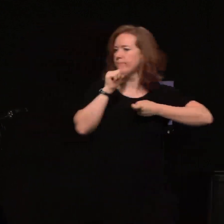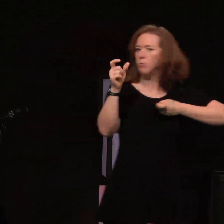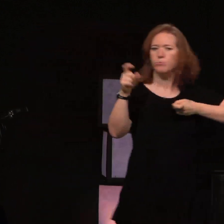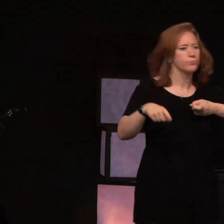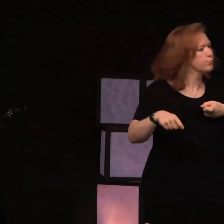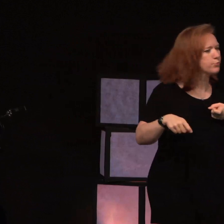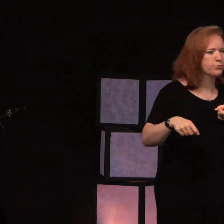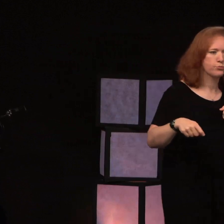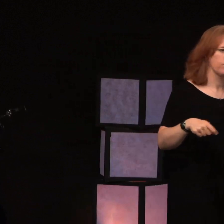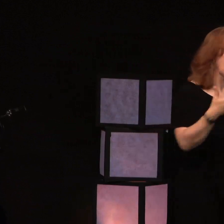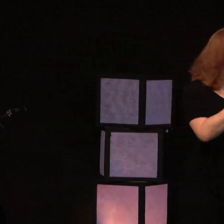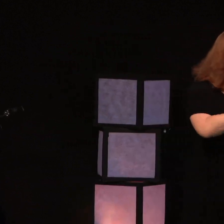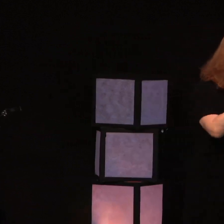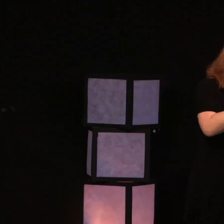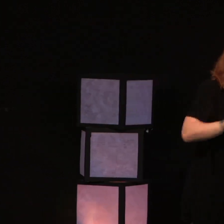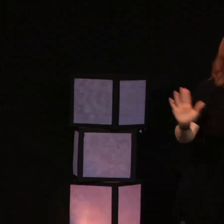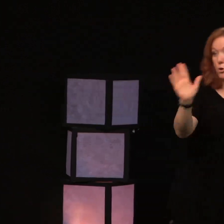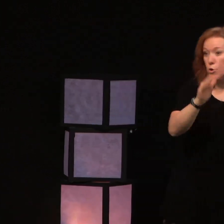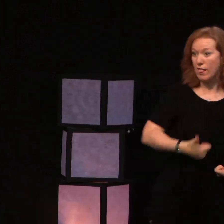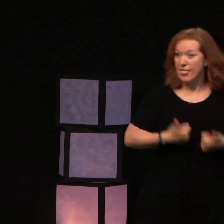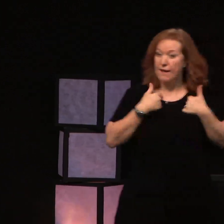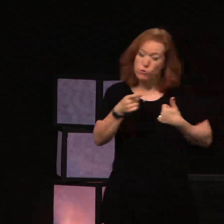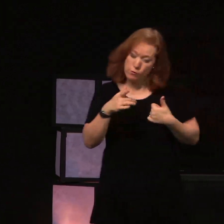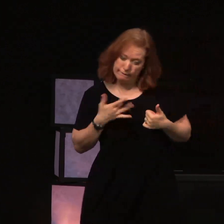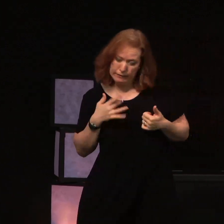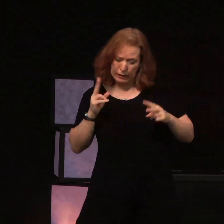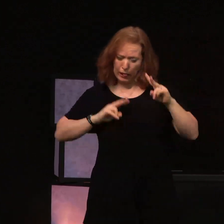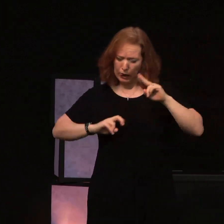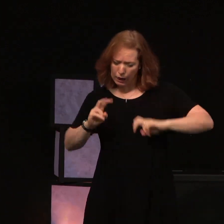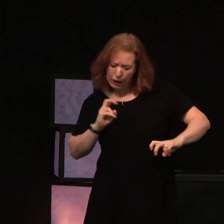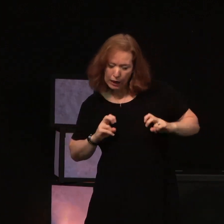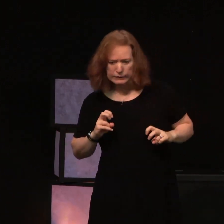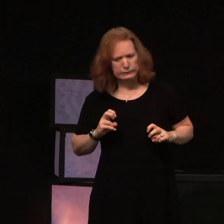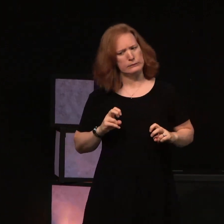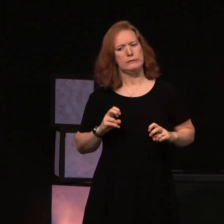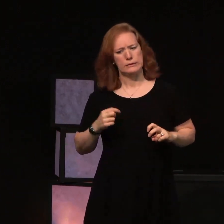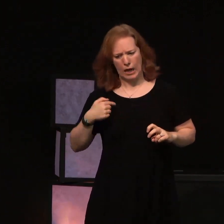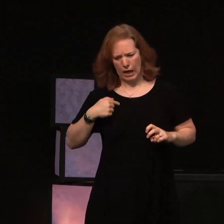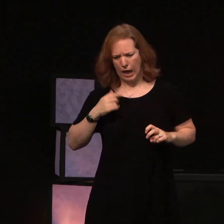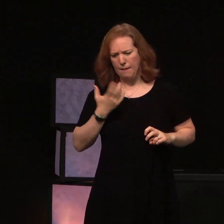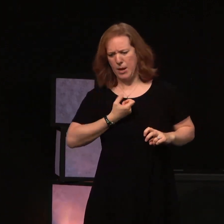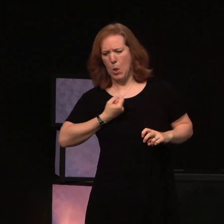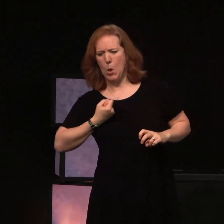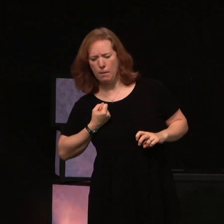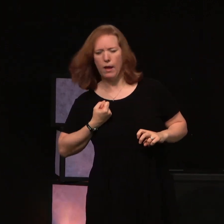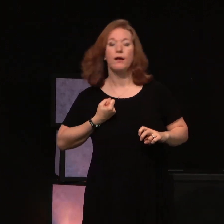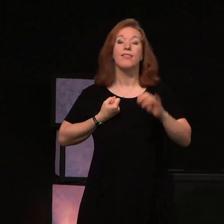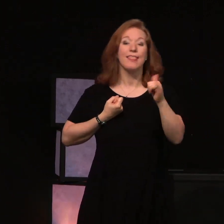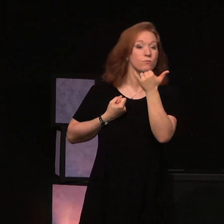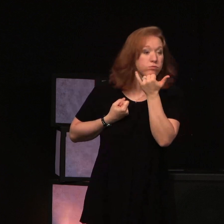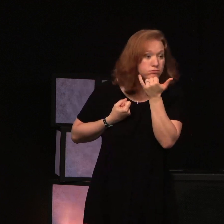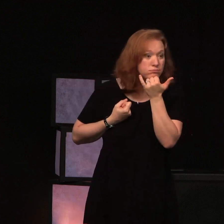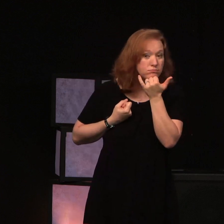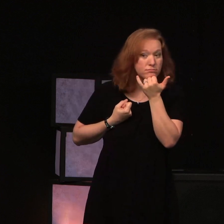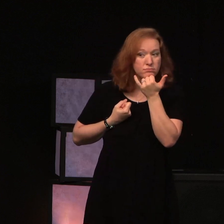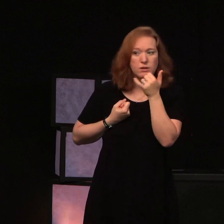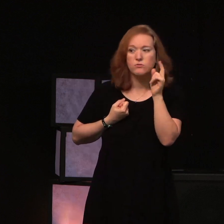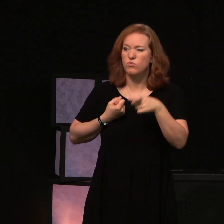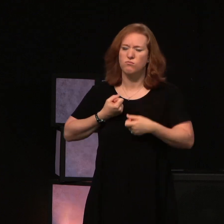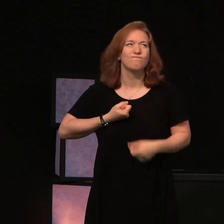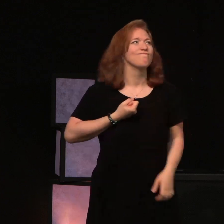in your life that's like that, you can know, you can rest assured that that's an error because this is where we should be.